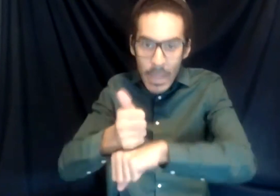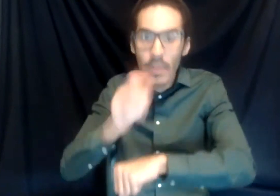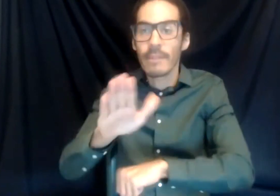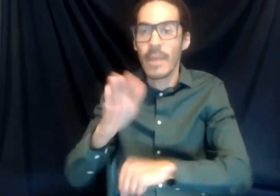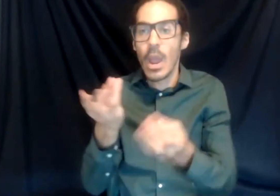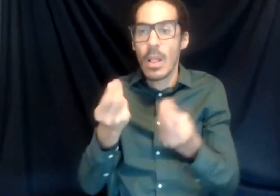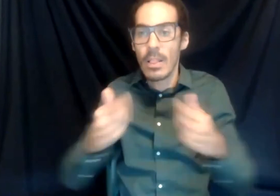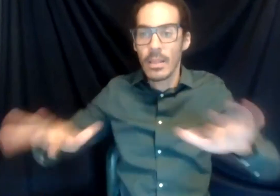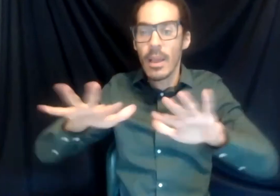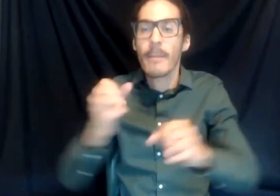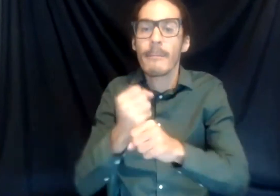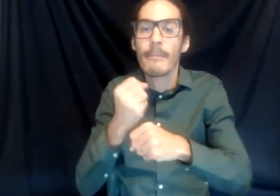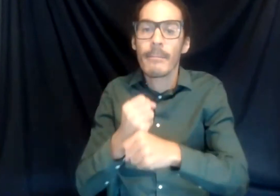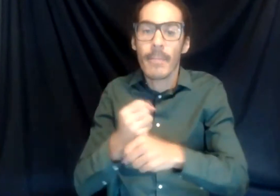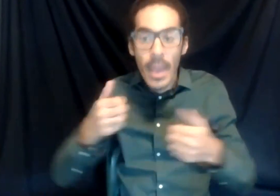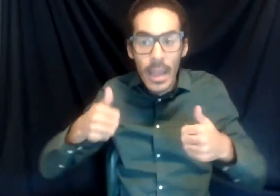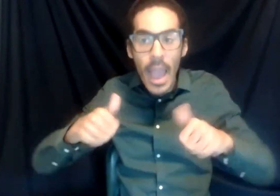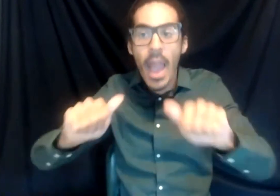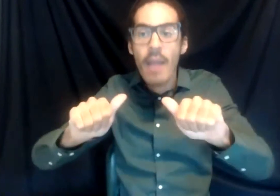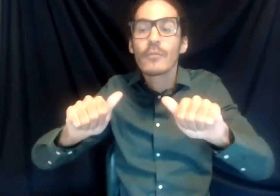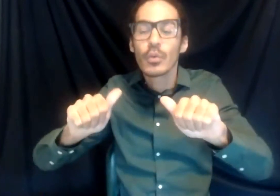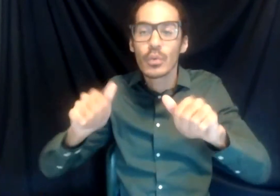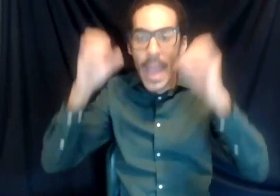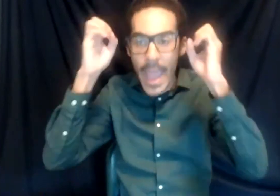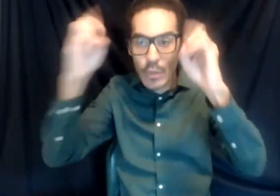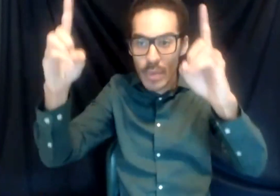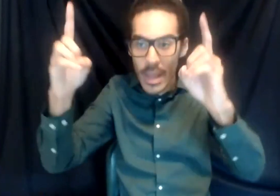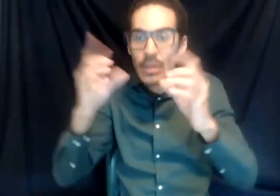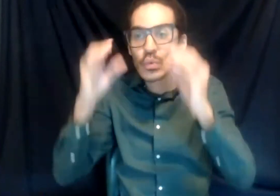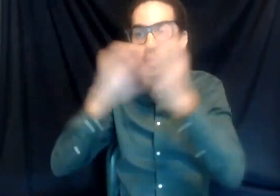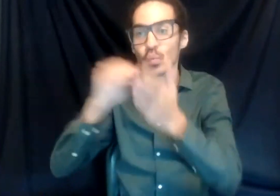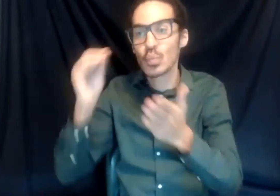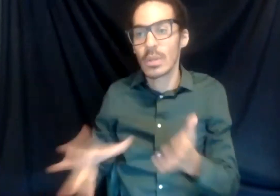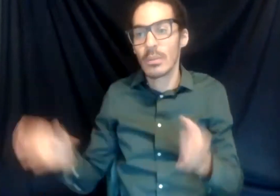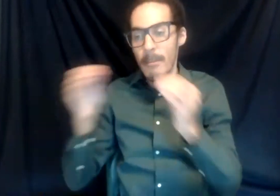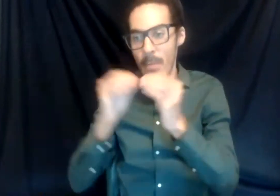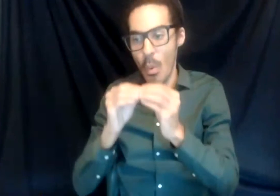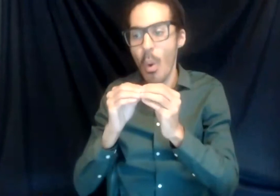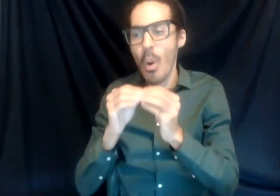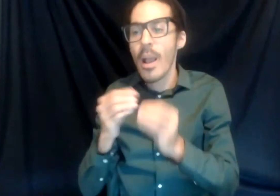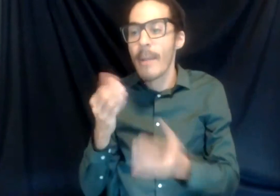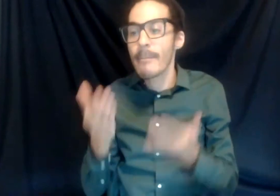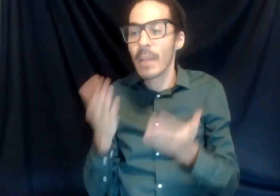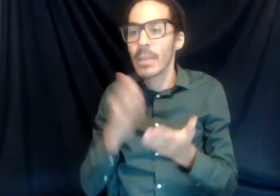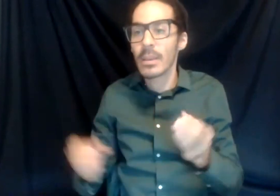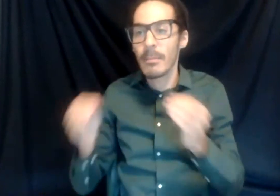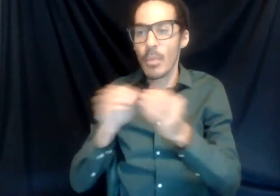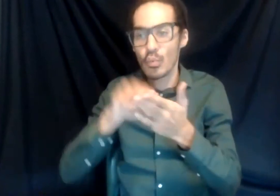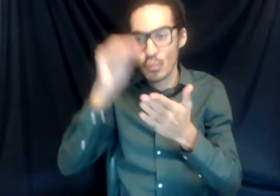acknowledge that even more and educate students even more, then more students would be involved with that and kind of, um,